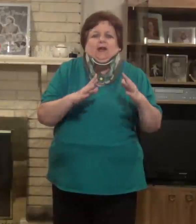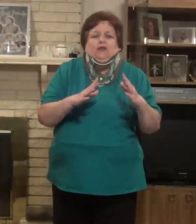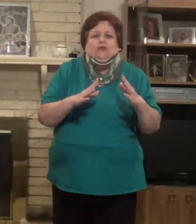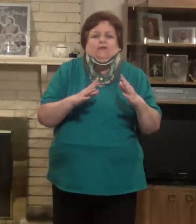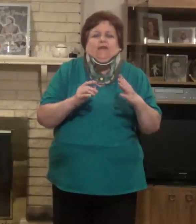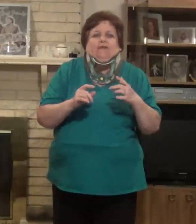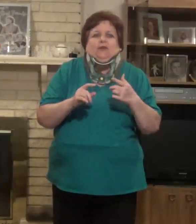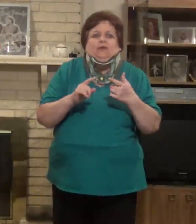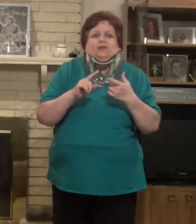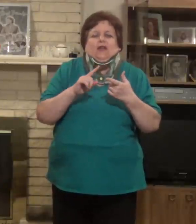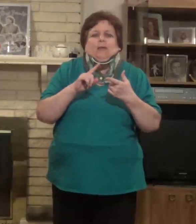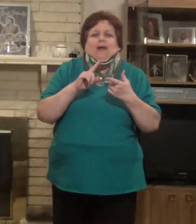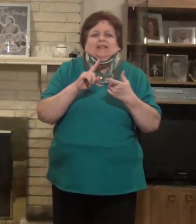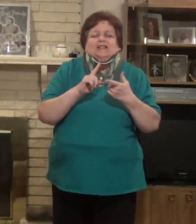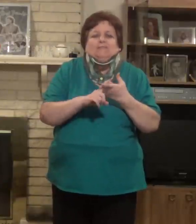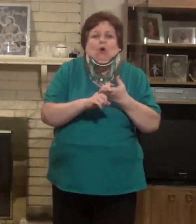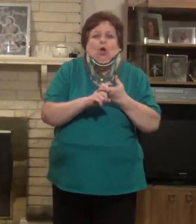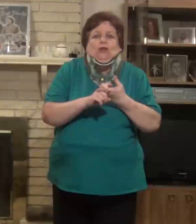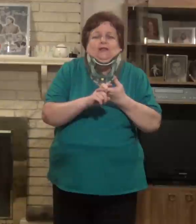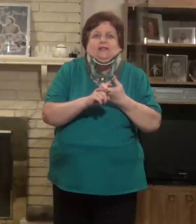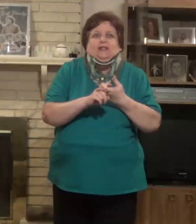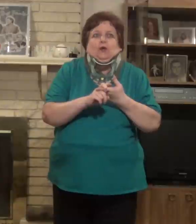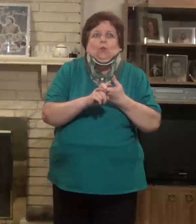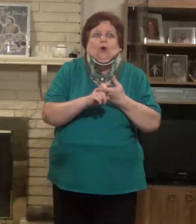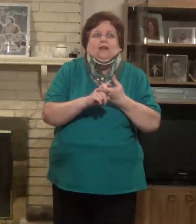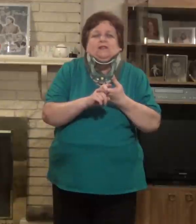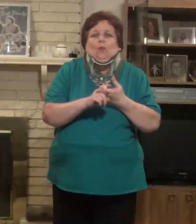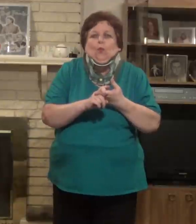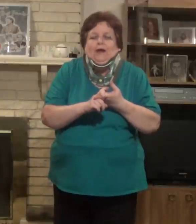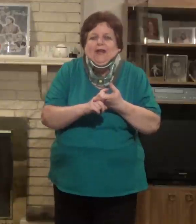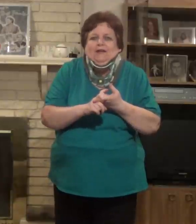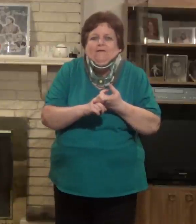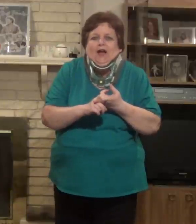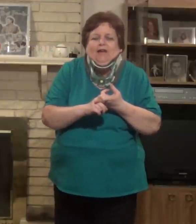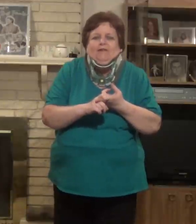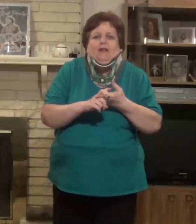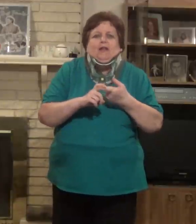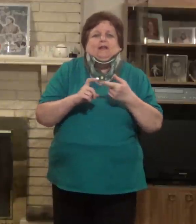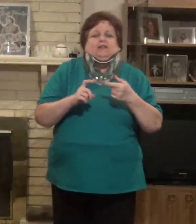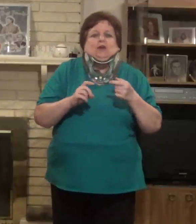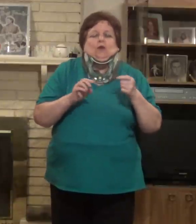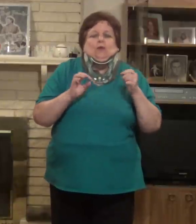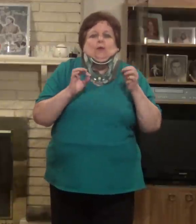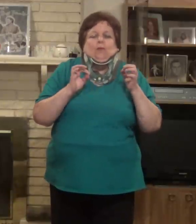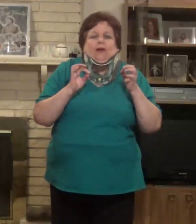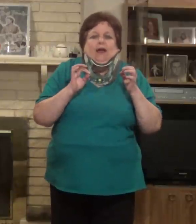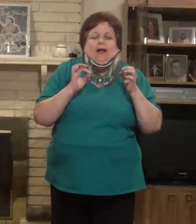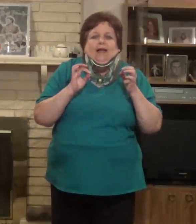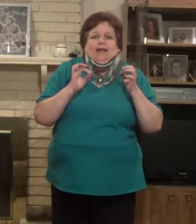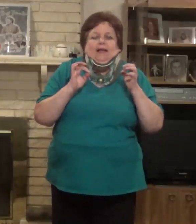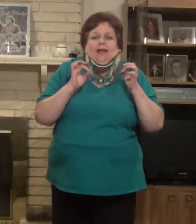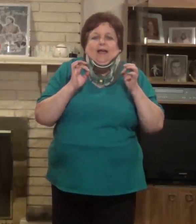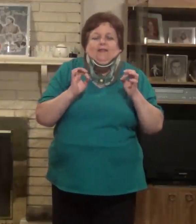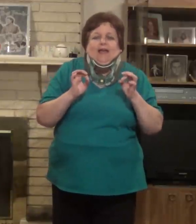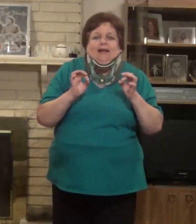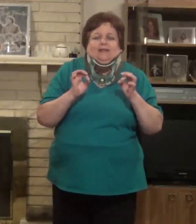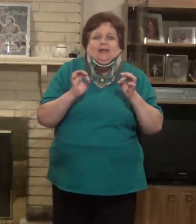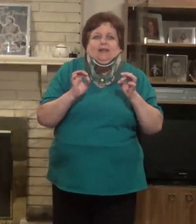been on YouTube five years. My smallest was 185. So when I had the accident,